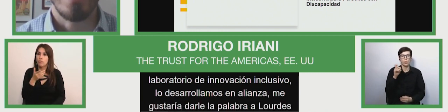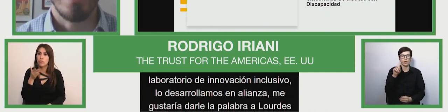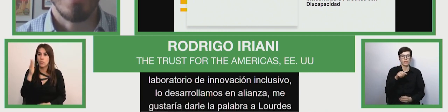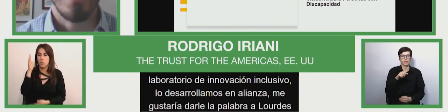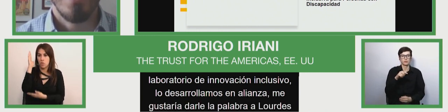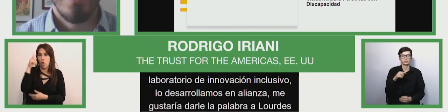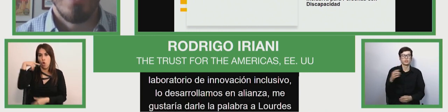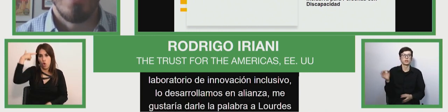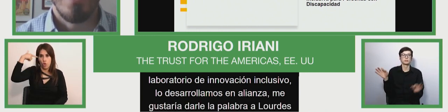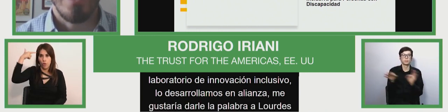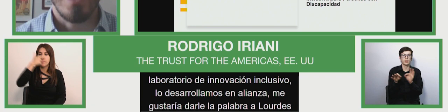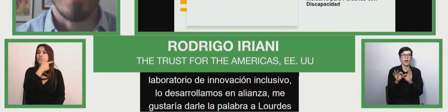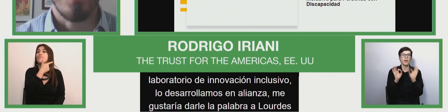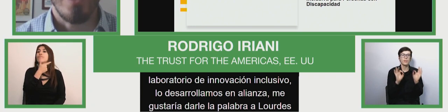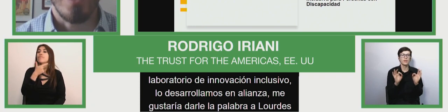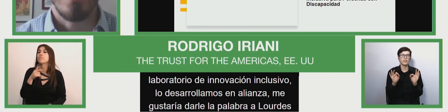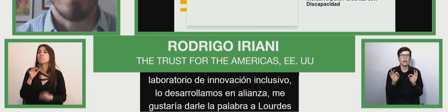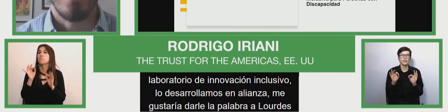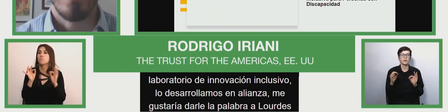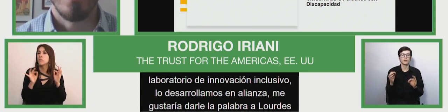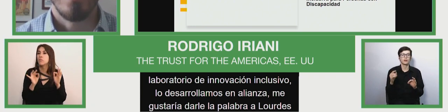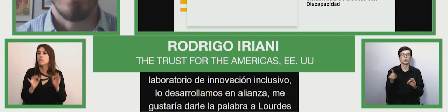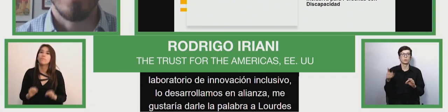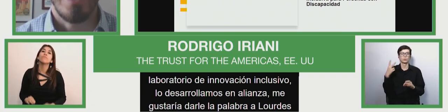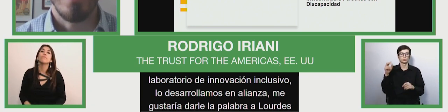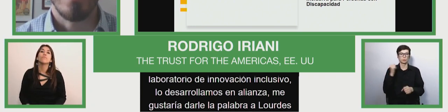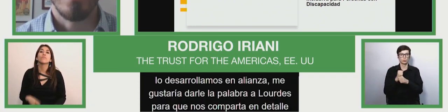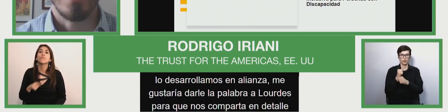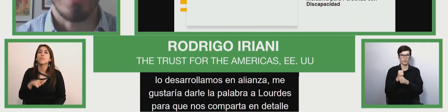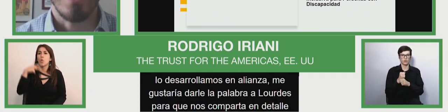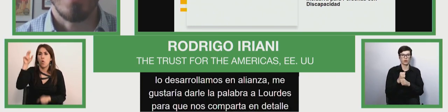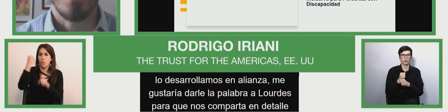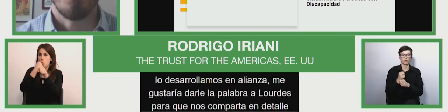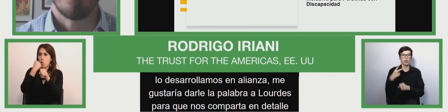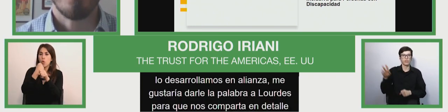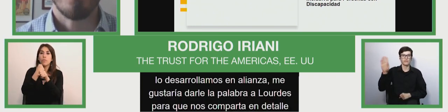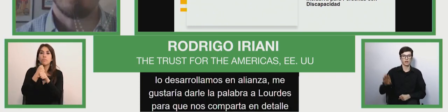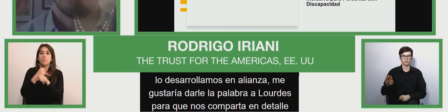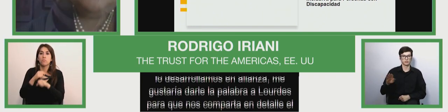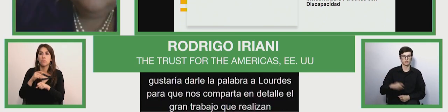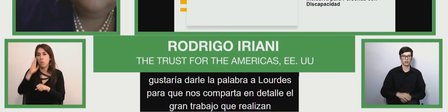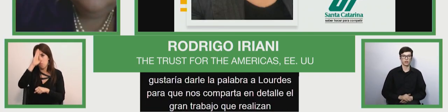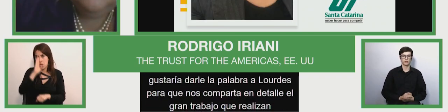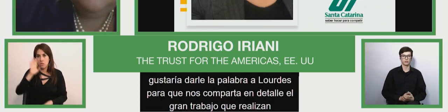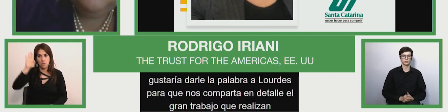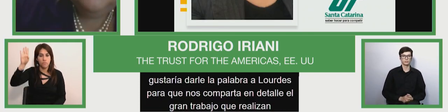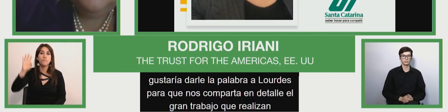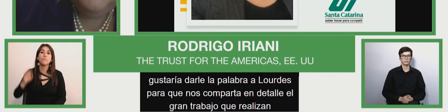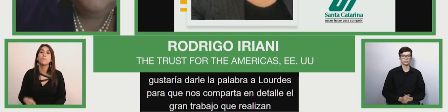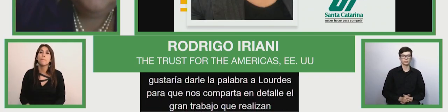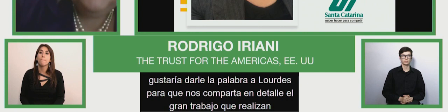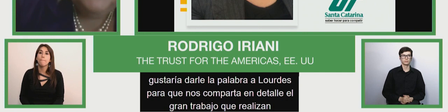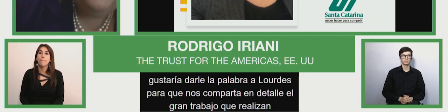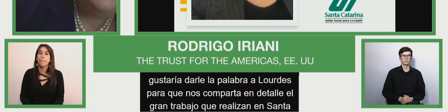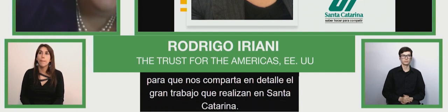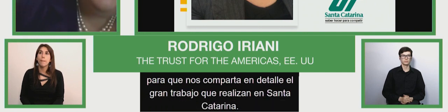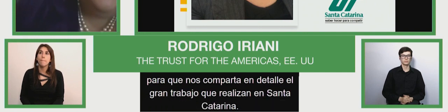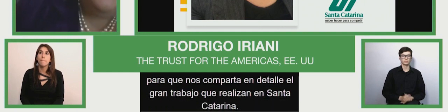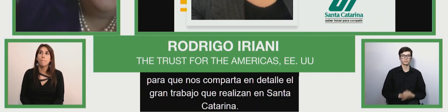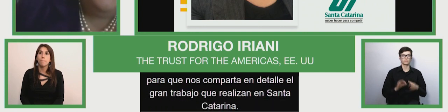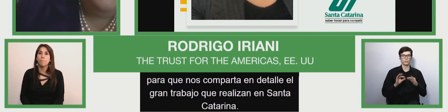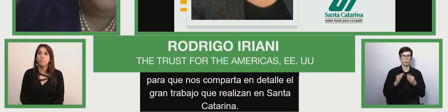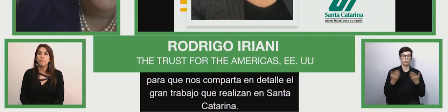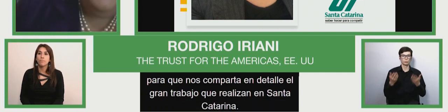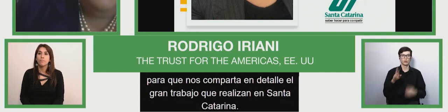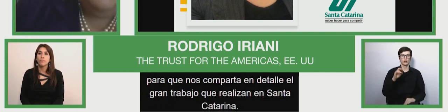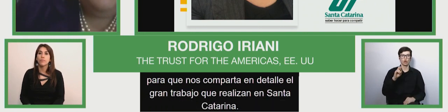catherine university which is in the next slide and i would like to um give the floor to blur this so that she